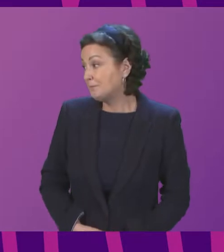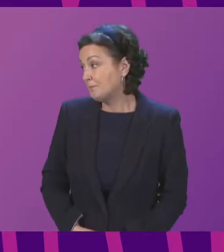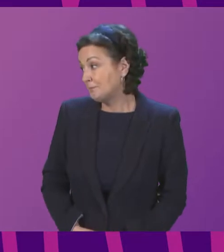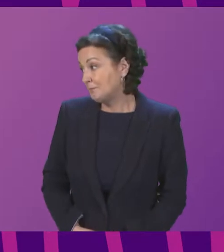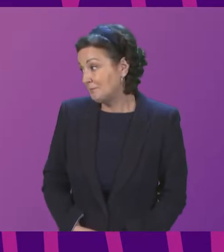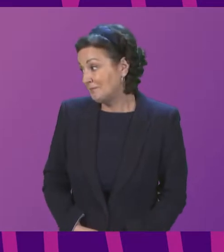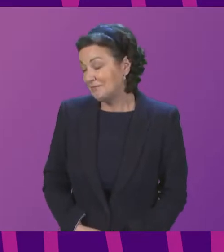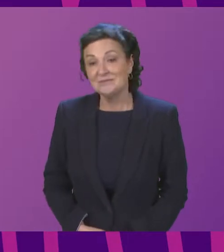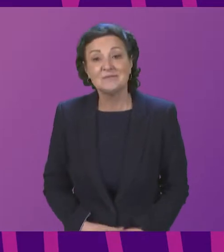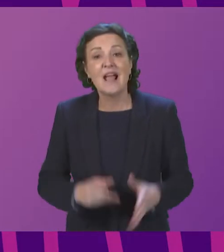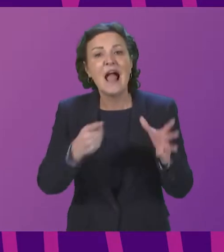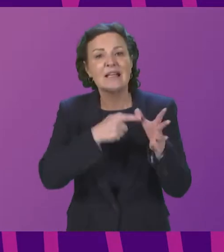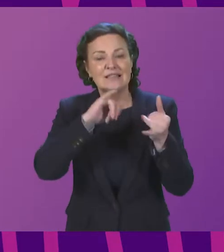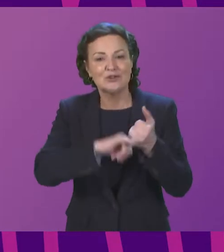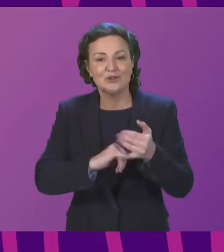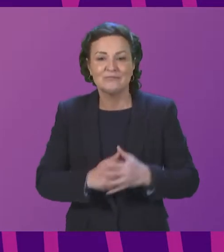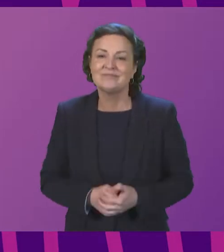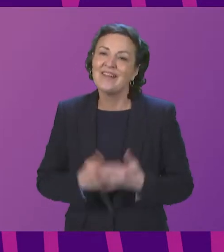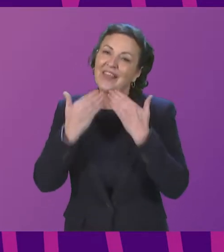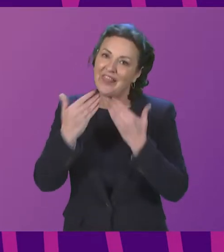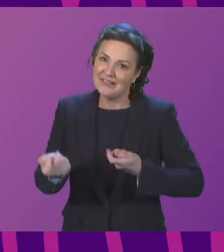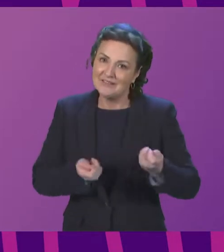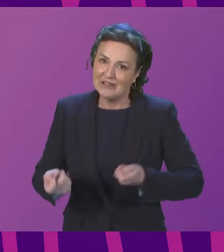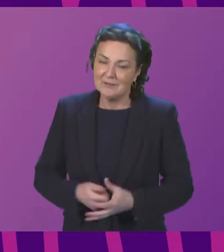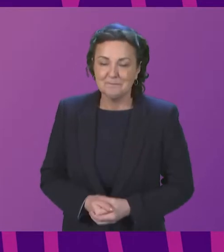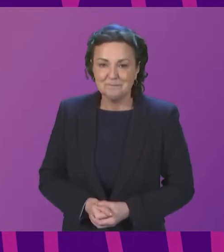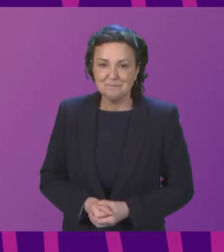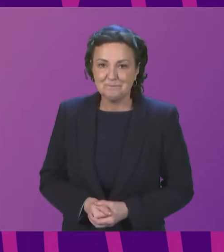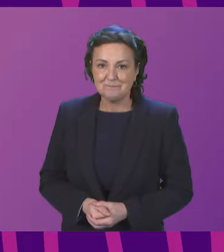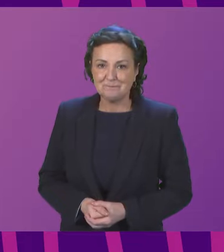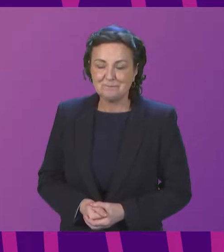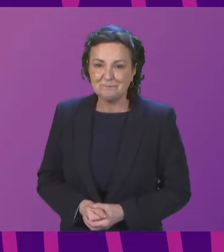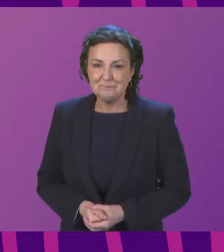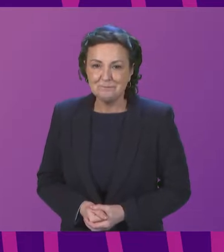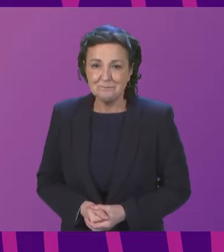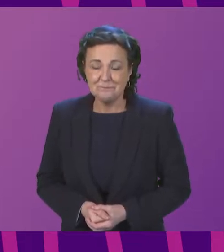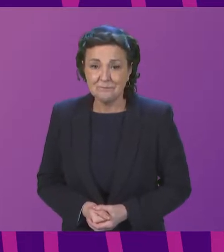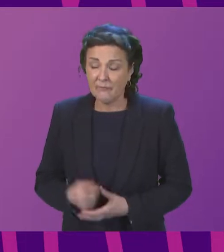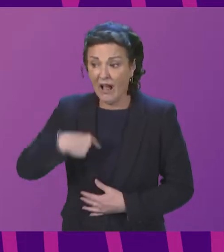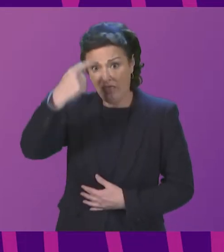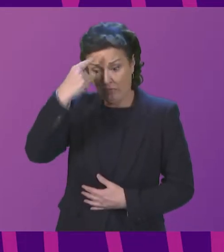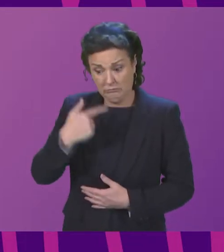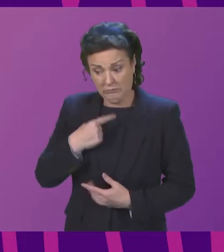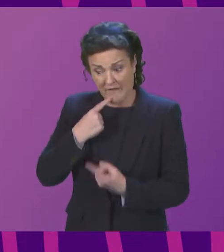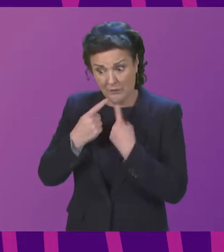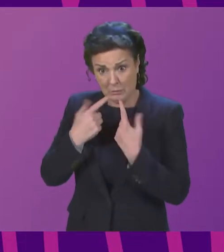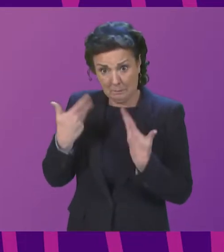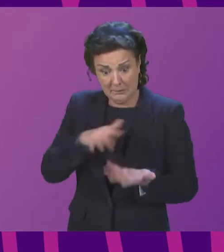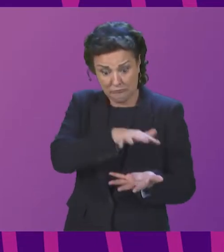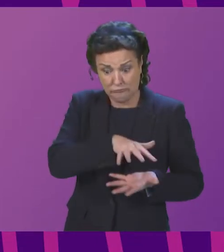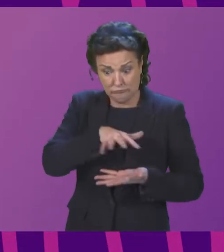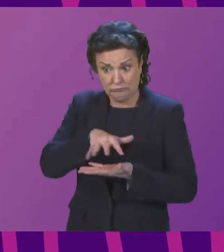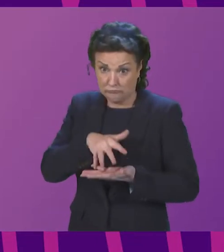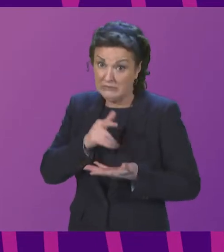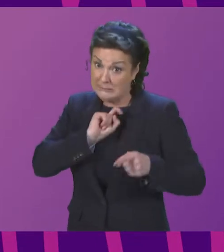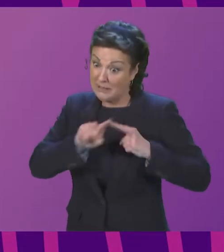Alexander Stewart. Alexander Thank you, convener. I think that the information that we've received back, especially